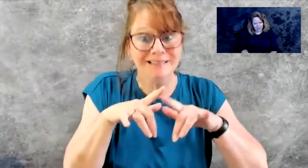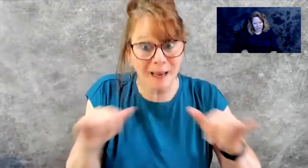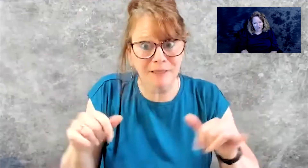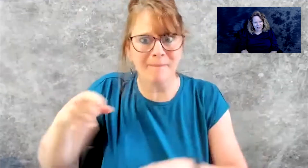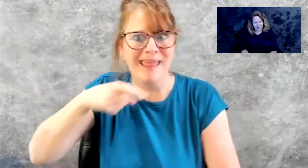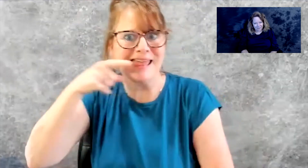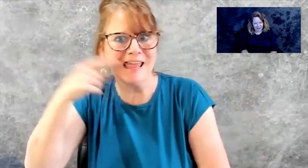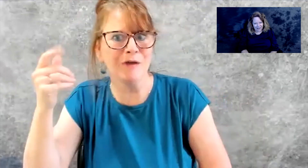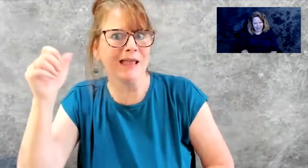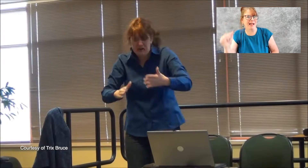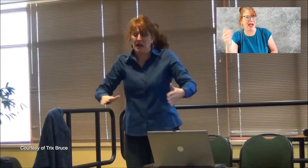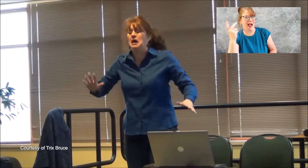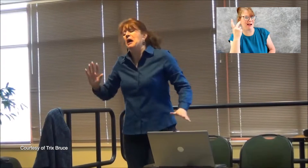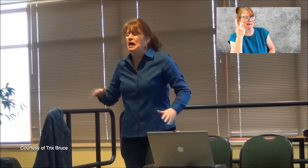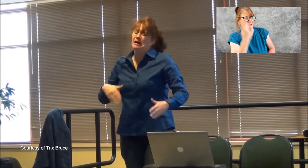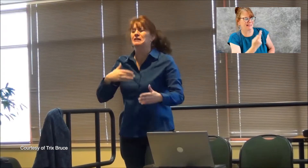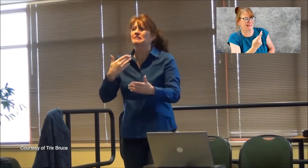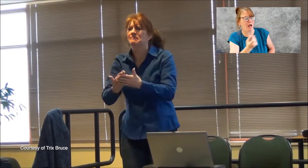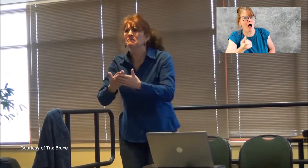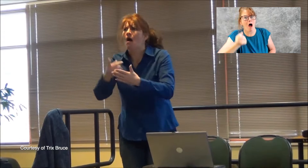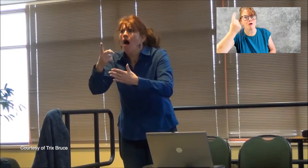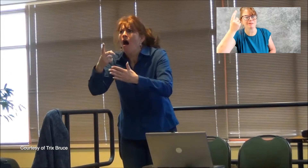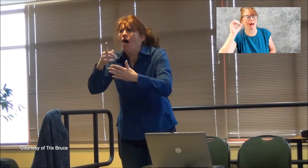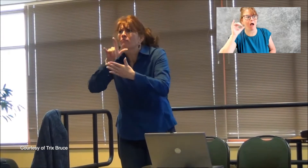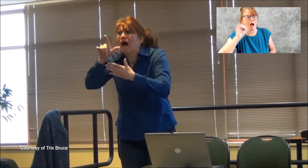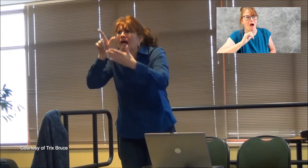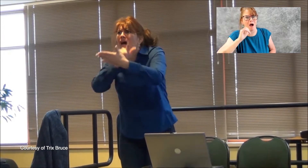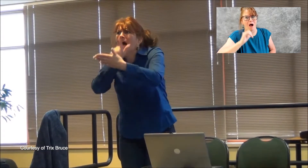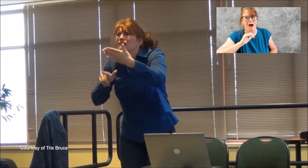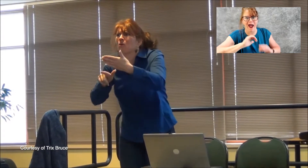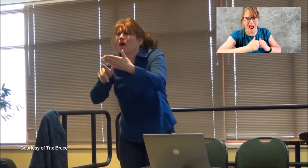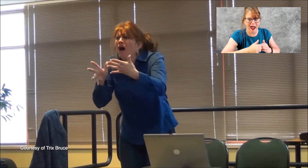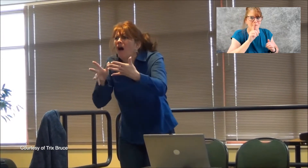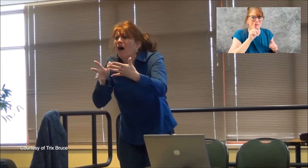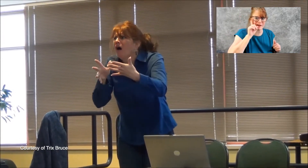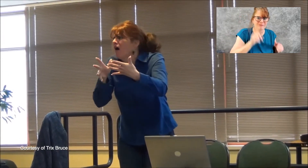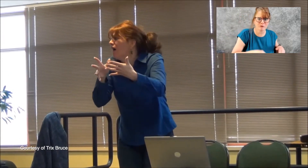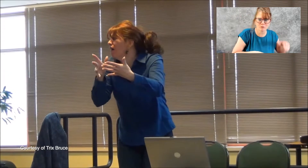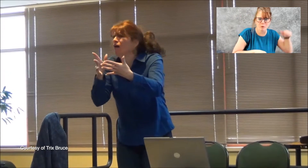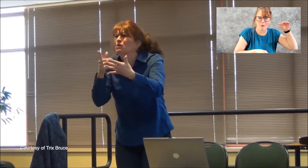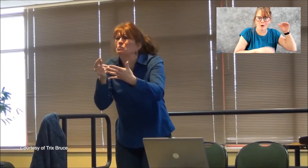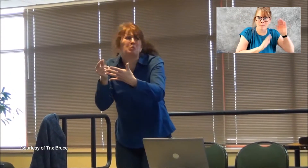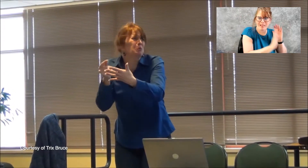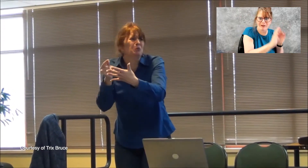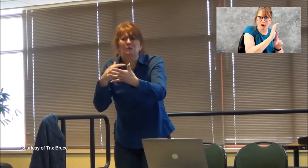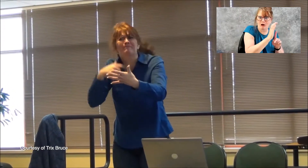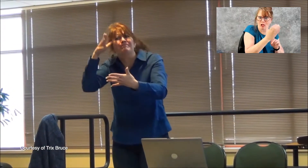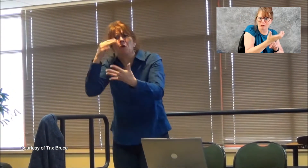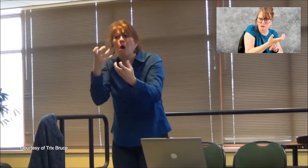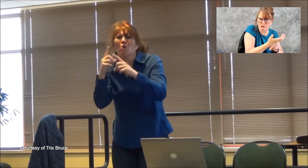she's just like me. But then, the hearing individuals that are watching can actually learn that, oh, there is a difference between Deaf